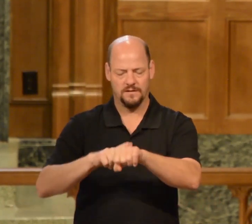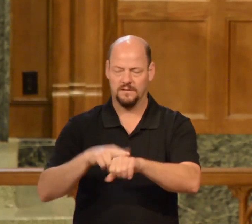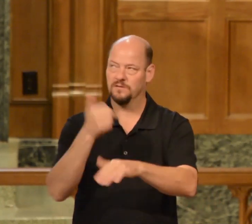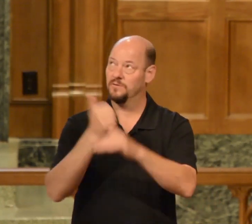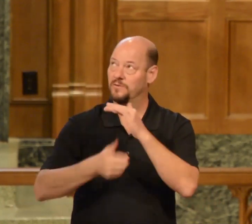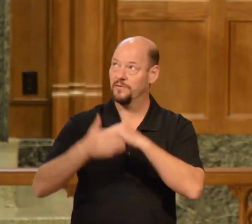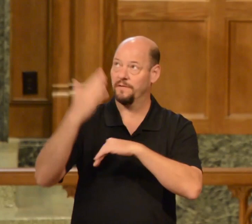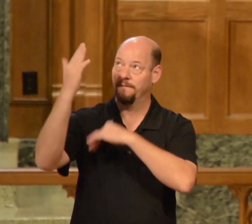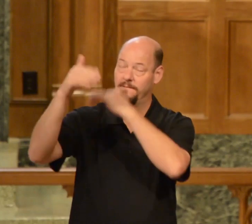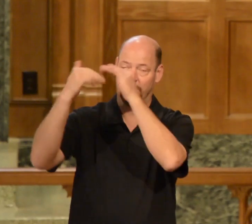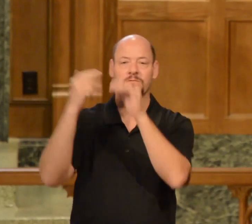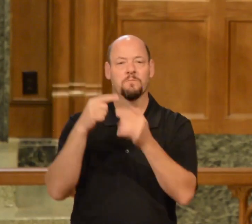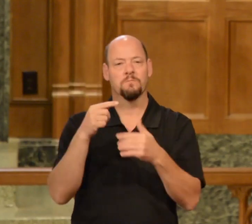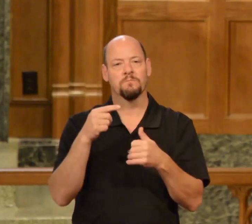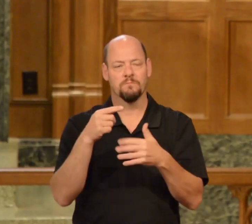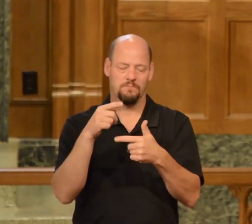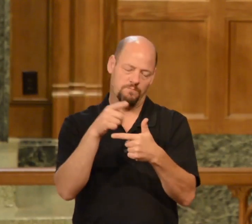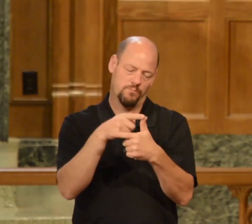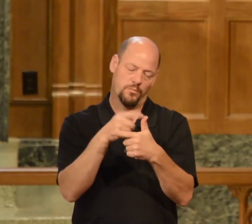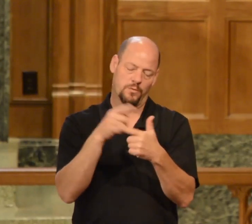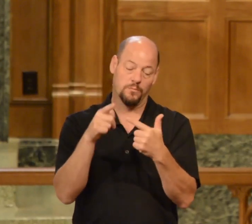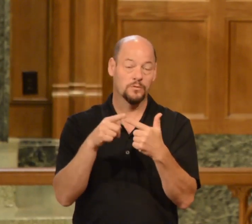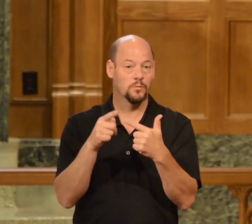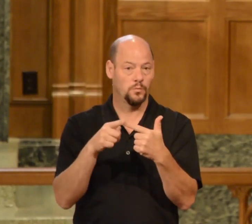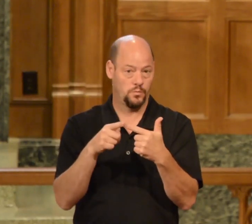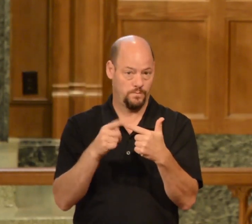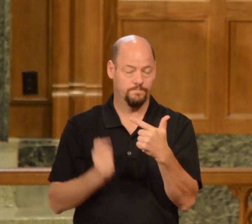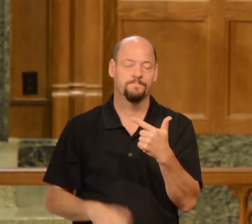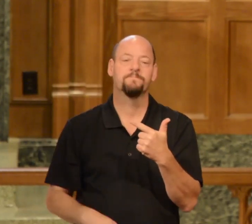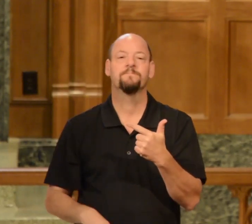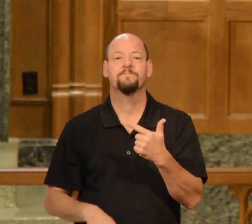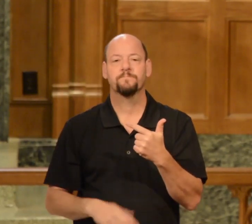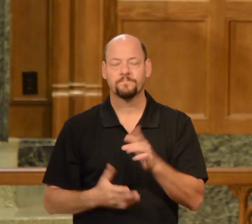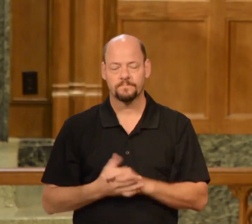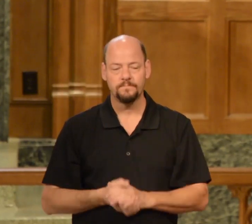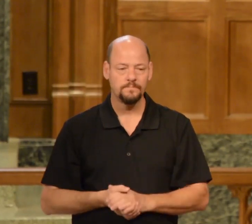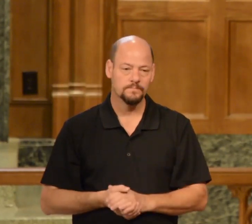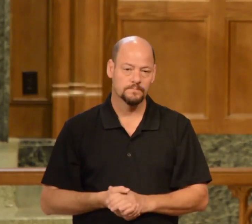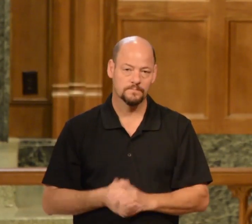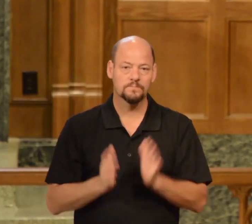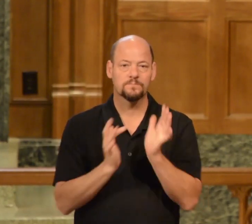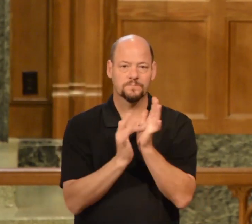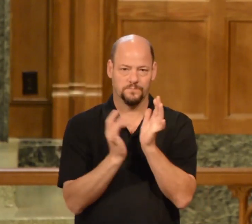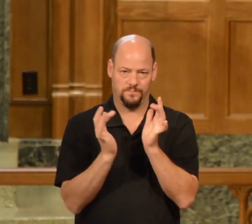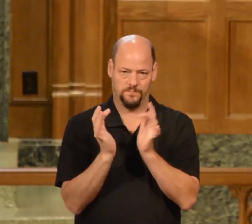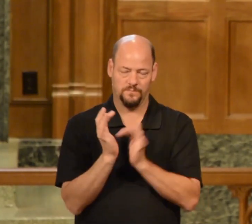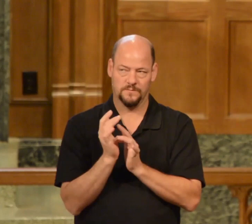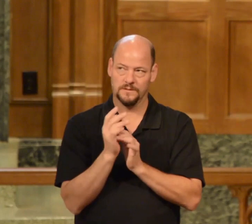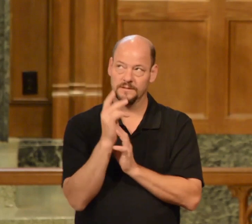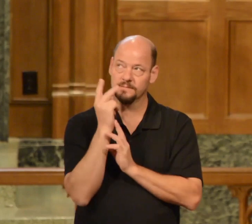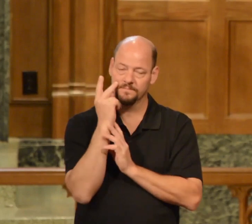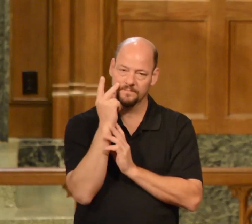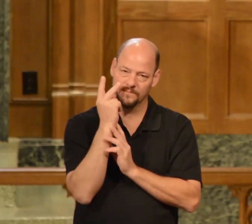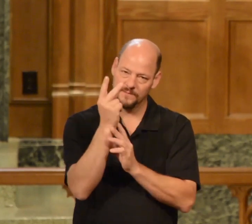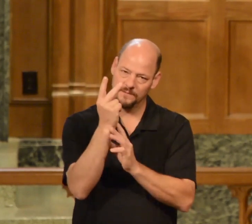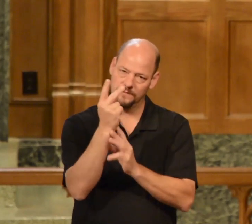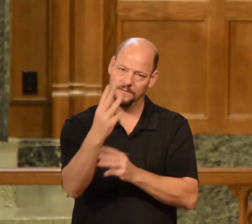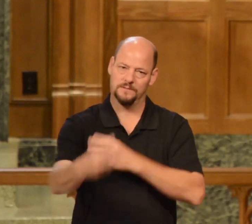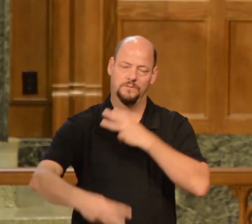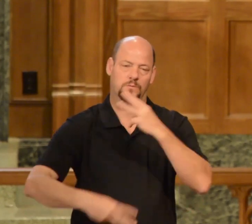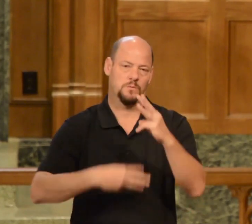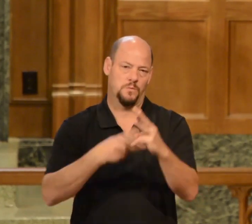that's point one now point two Jesus sees the world